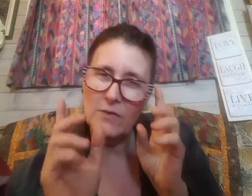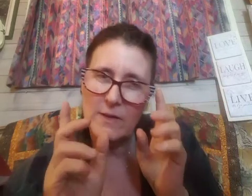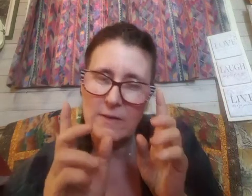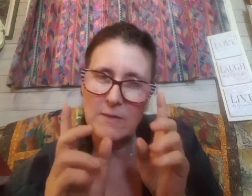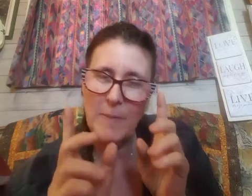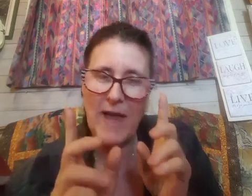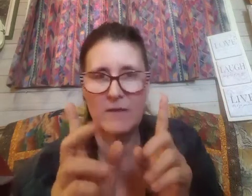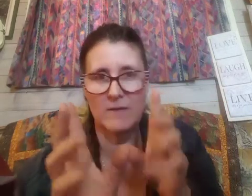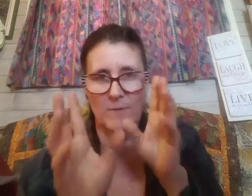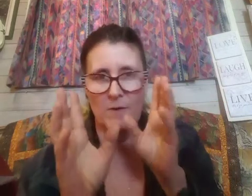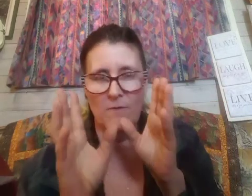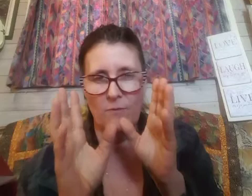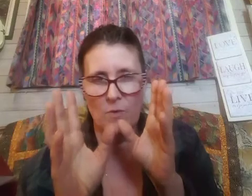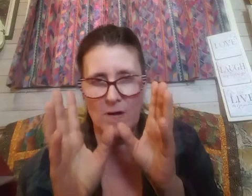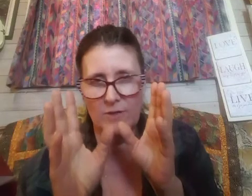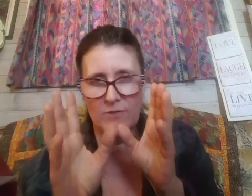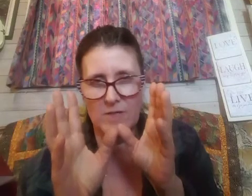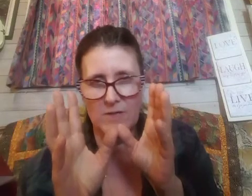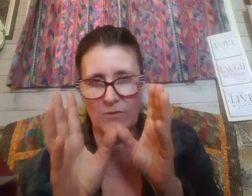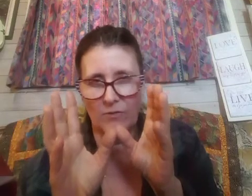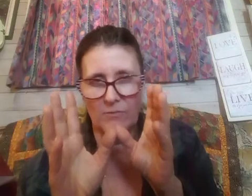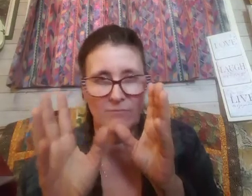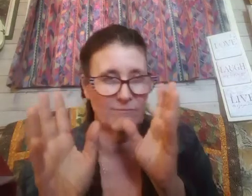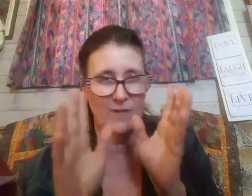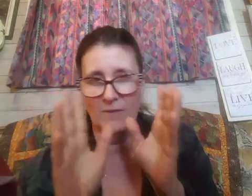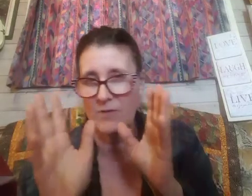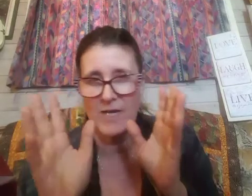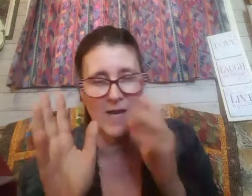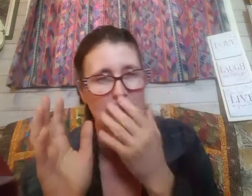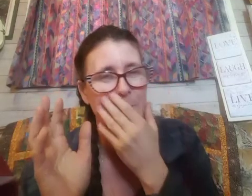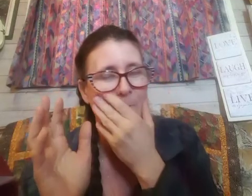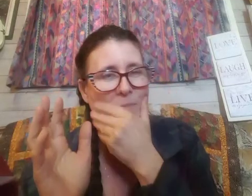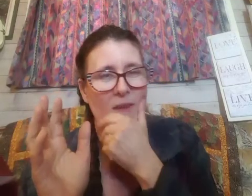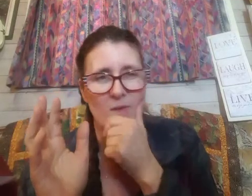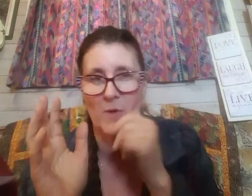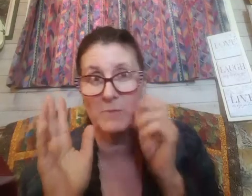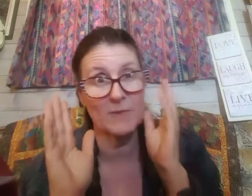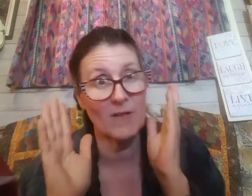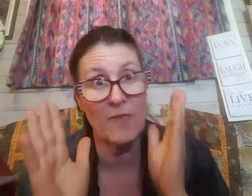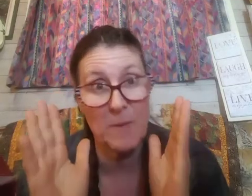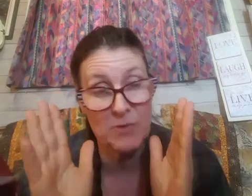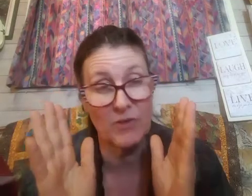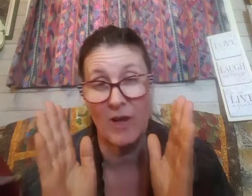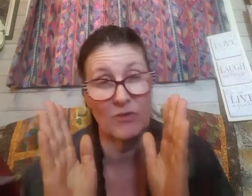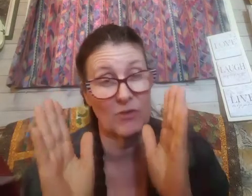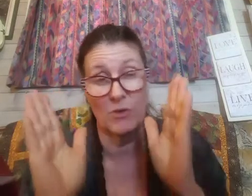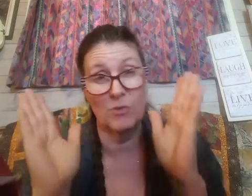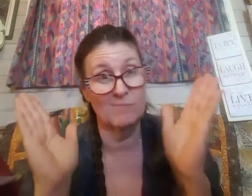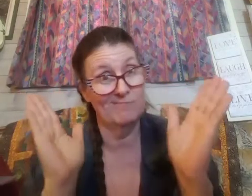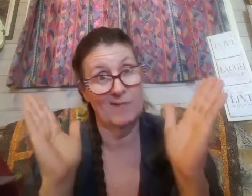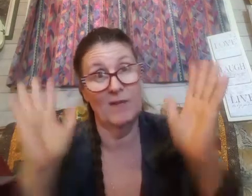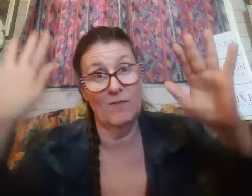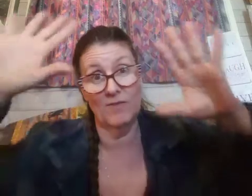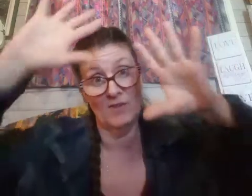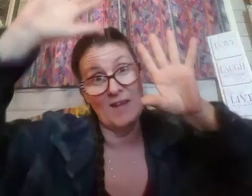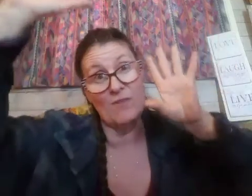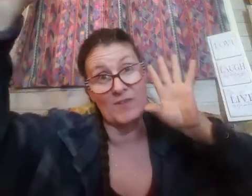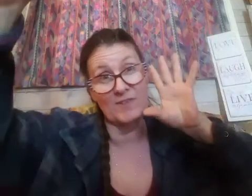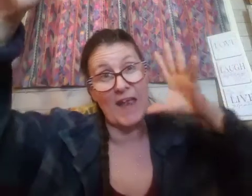cyclical pattern of about 400 years give or take it's probably not that precise you know if it's if it's an